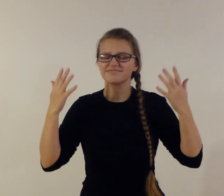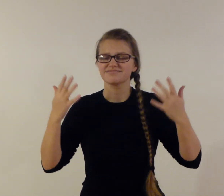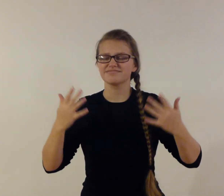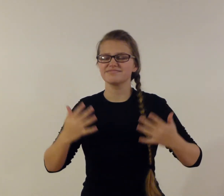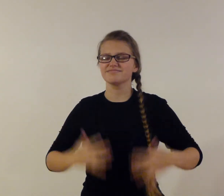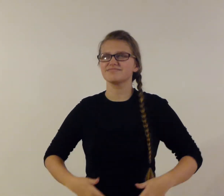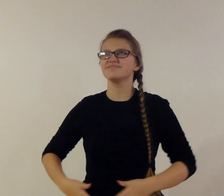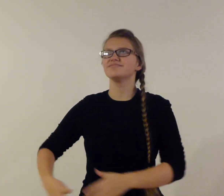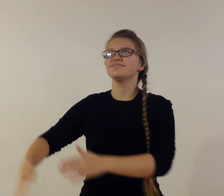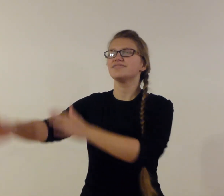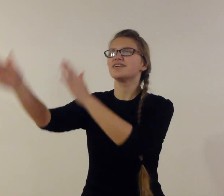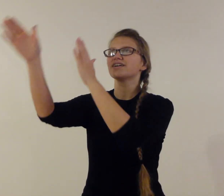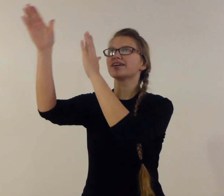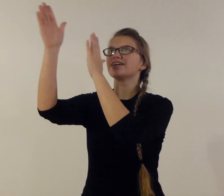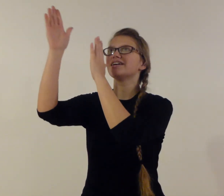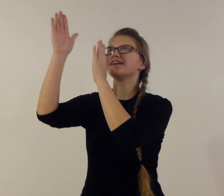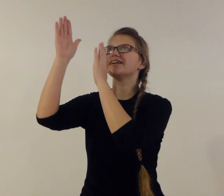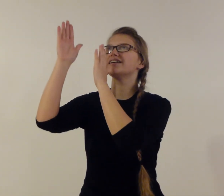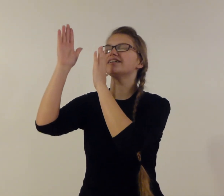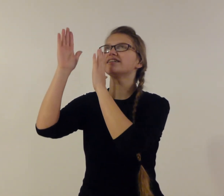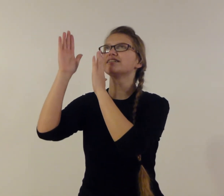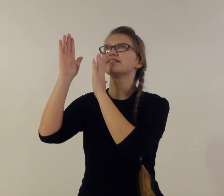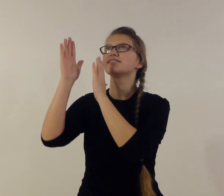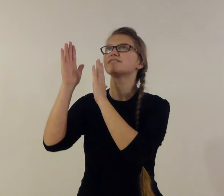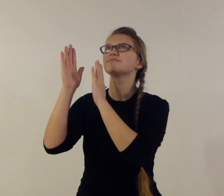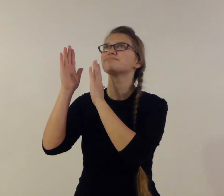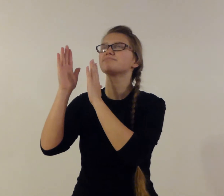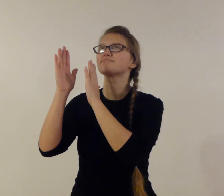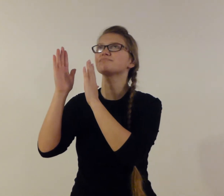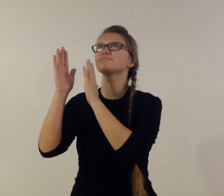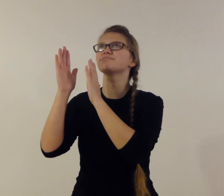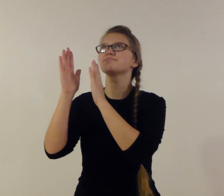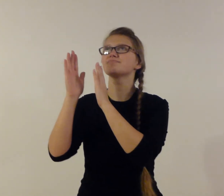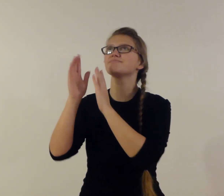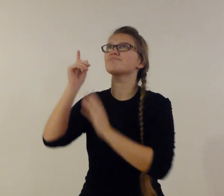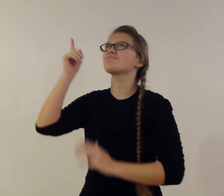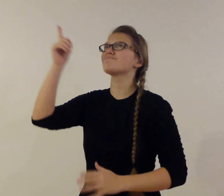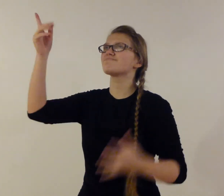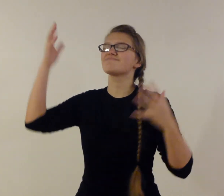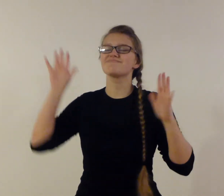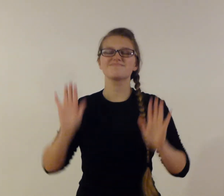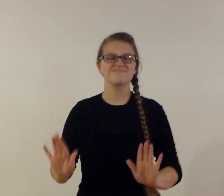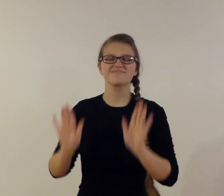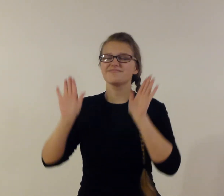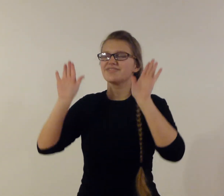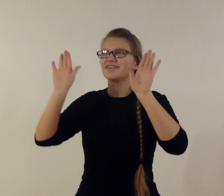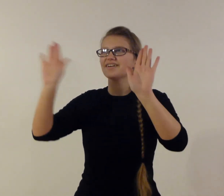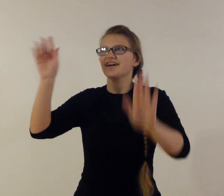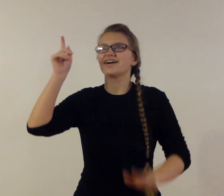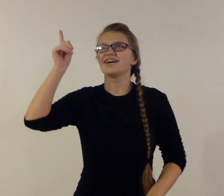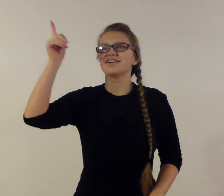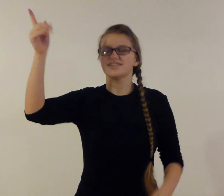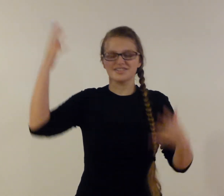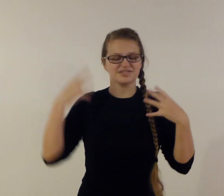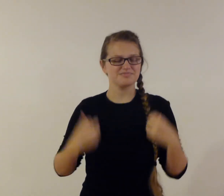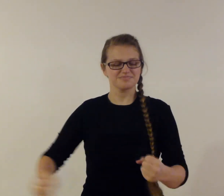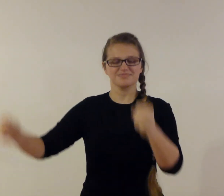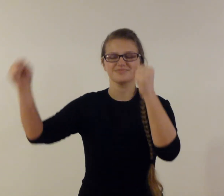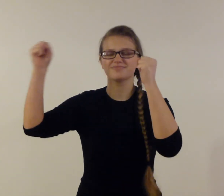Our God Our God is greater Our God is stronger